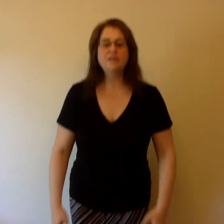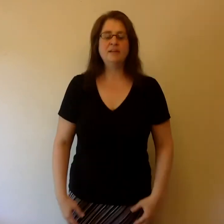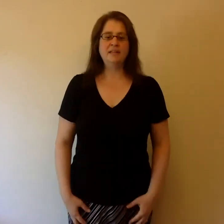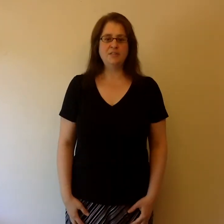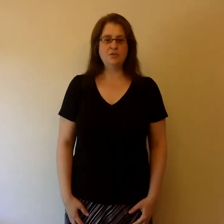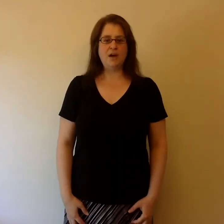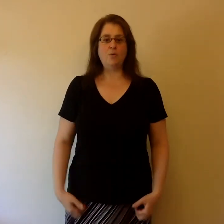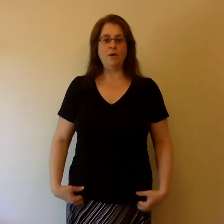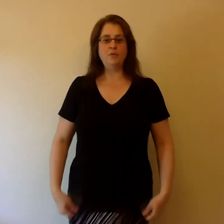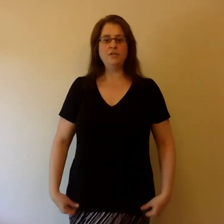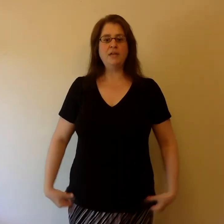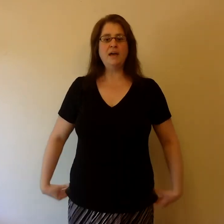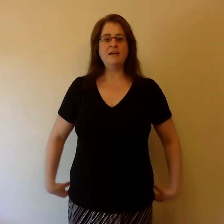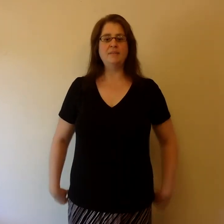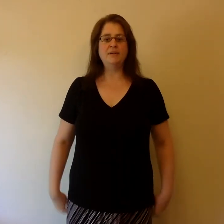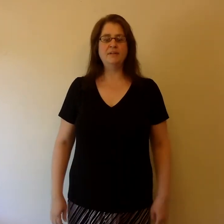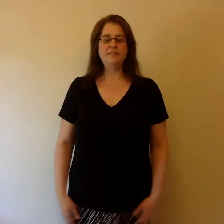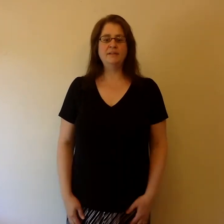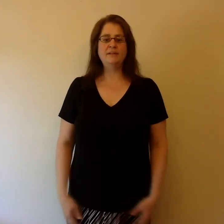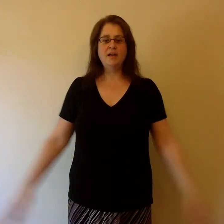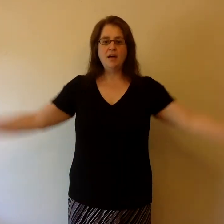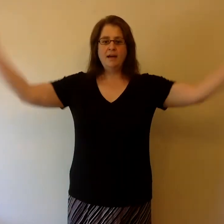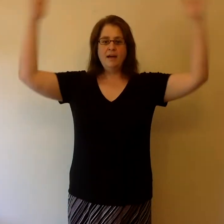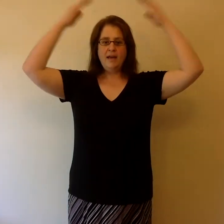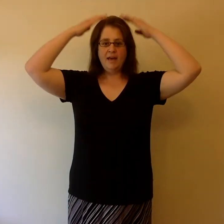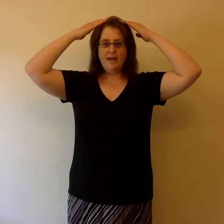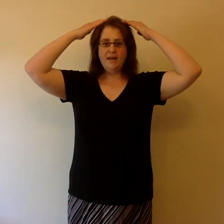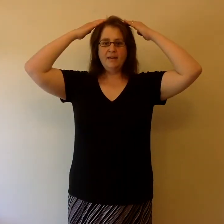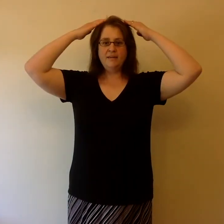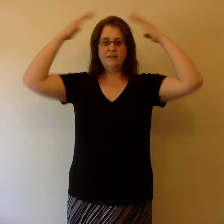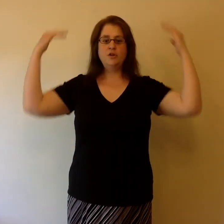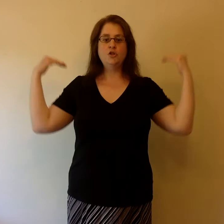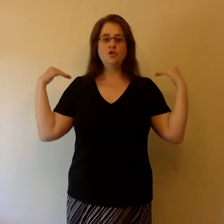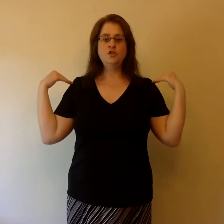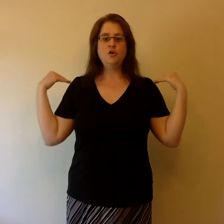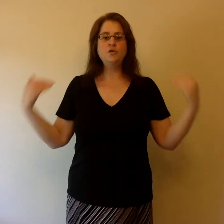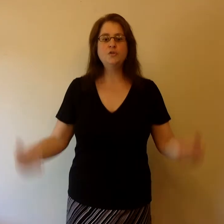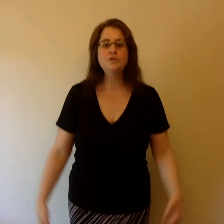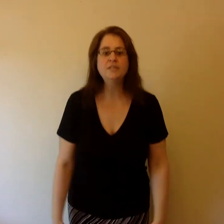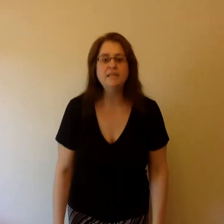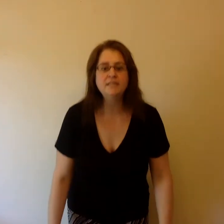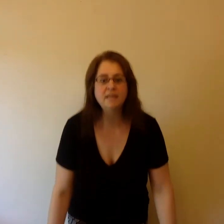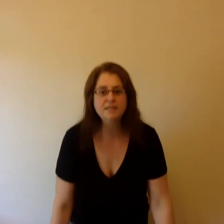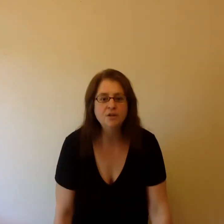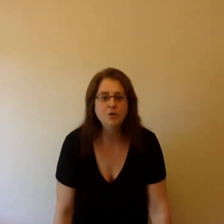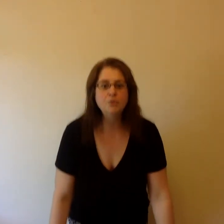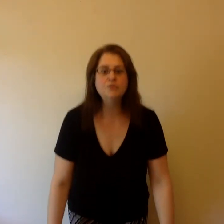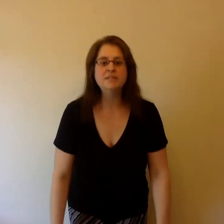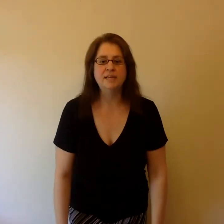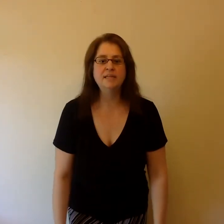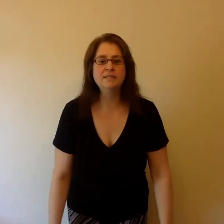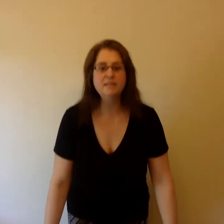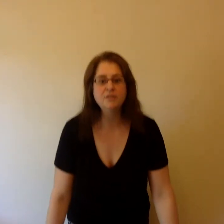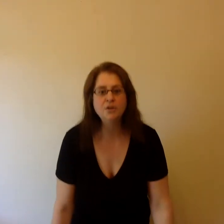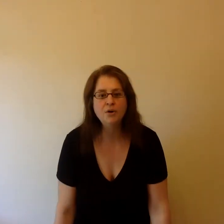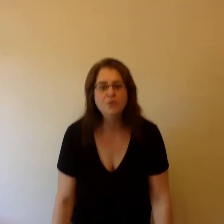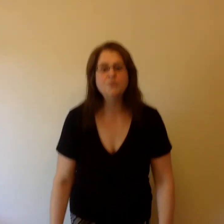Let's do that one more time. Head, shoulders, knees and toes, knees and toes.